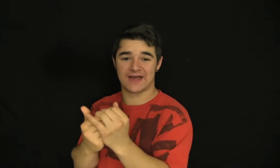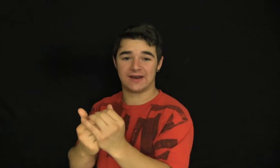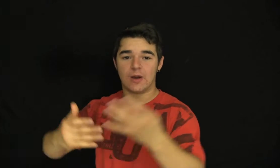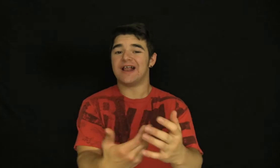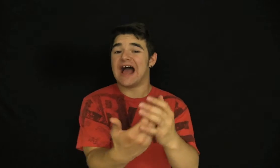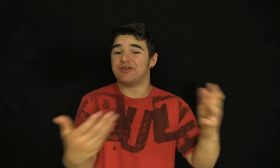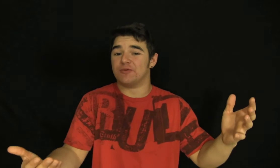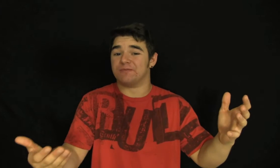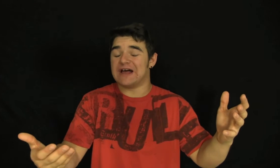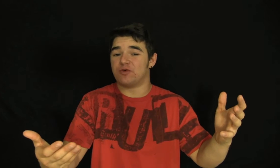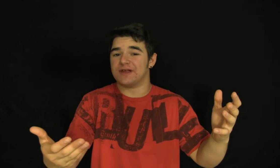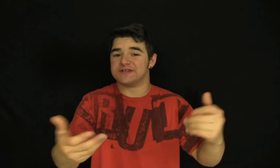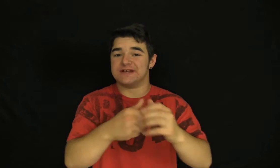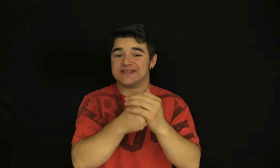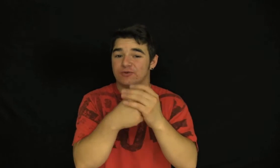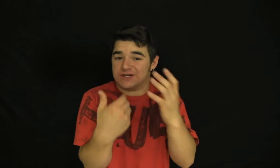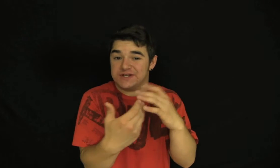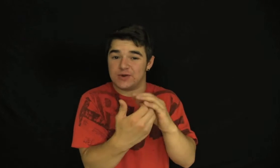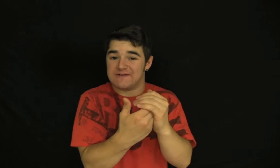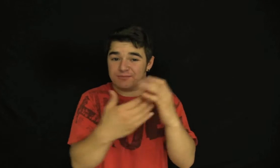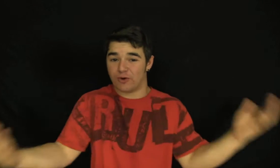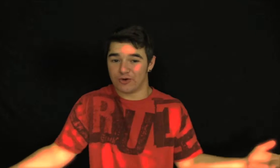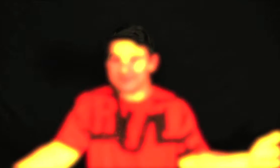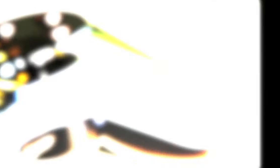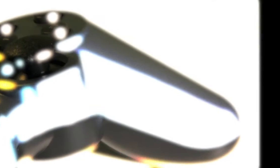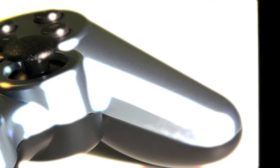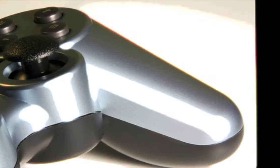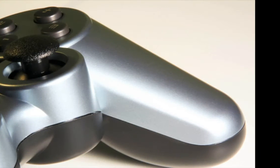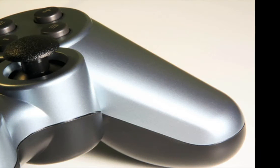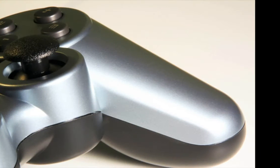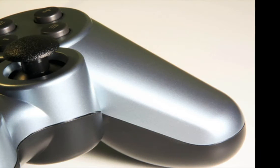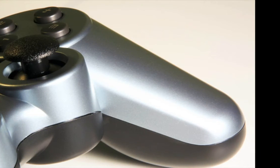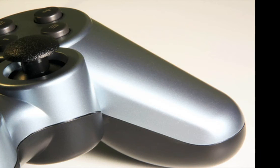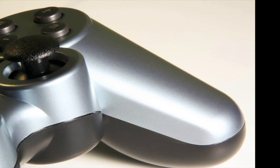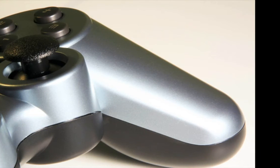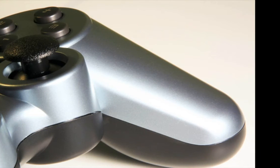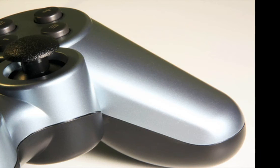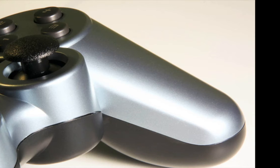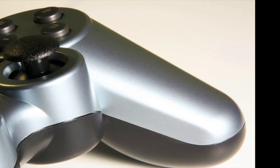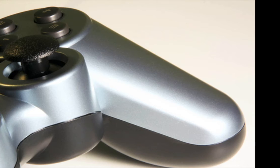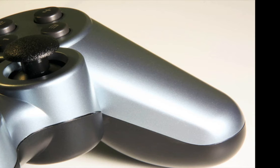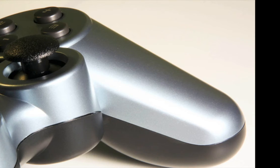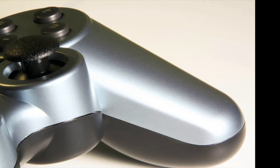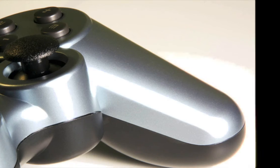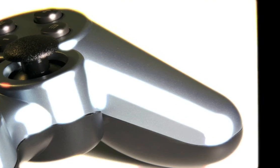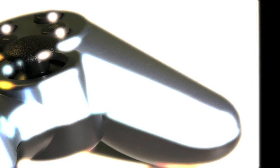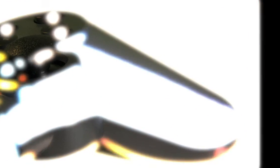that, but having an open platform like this means that Christians who have some programming skills in video games can make a video game without having to worry about expenses,